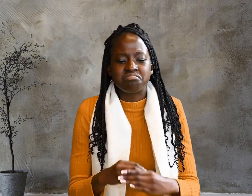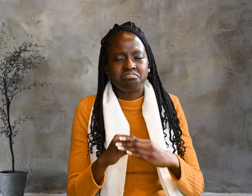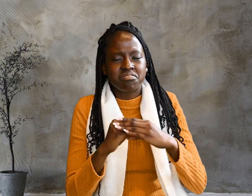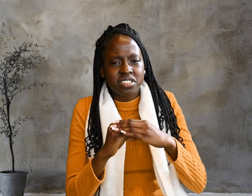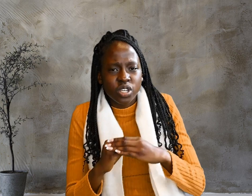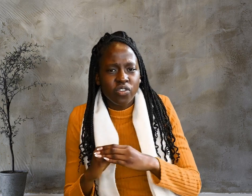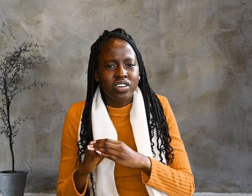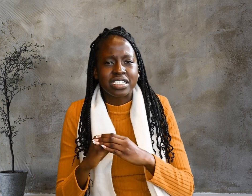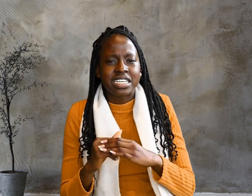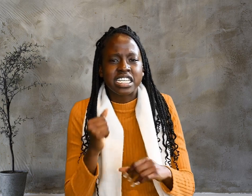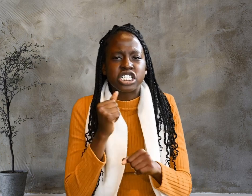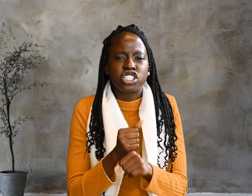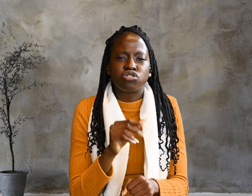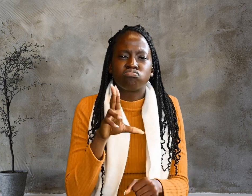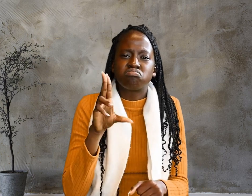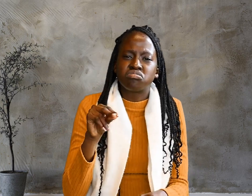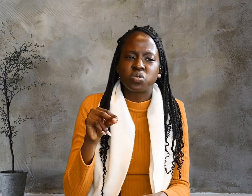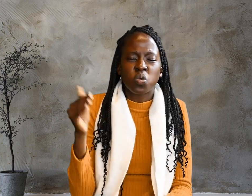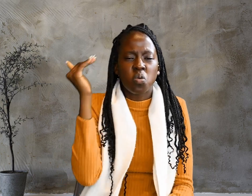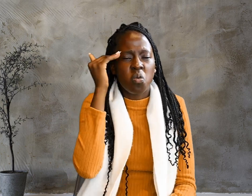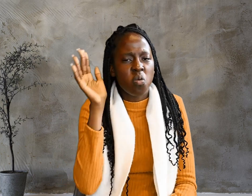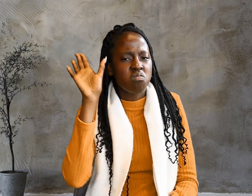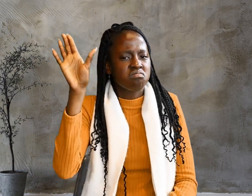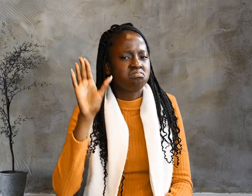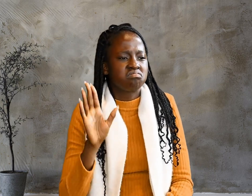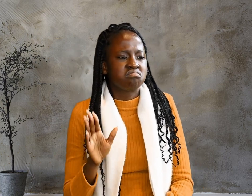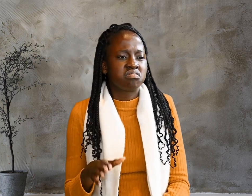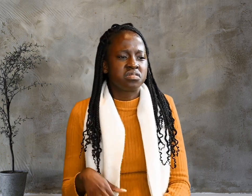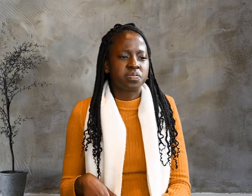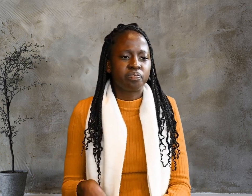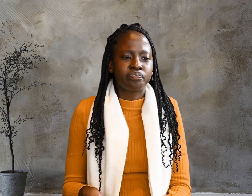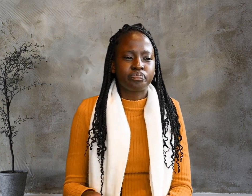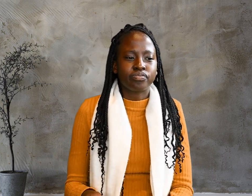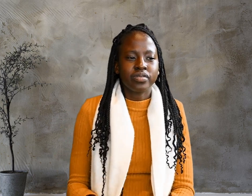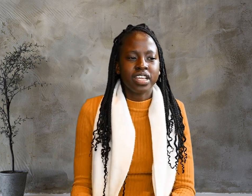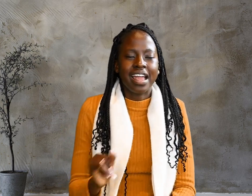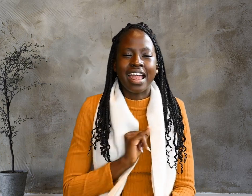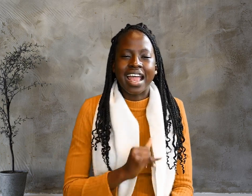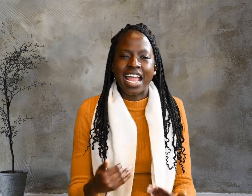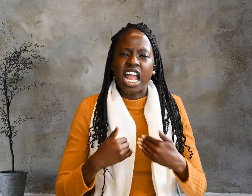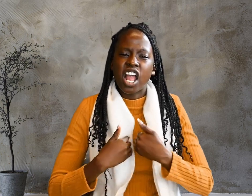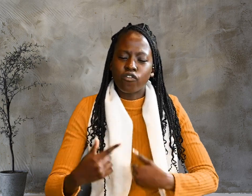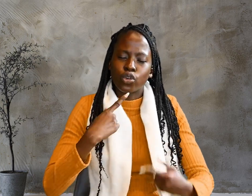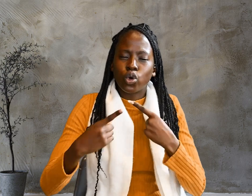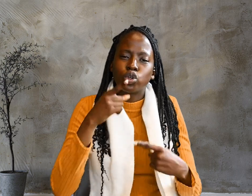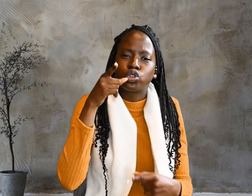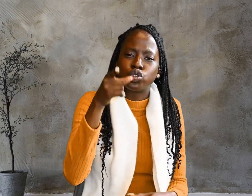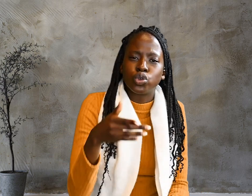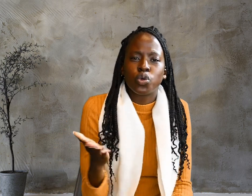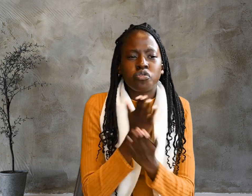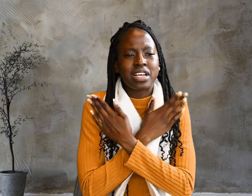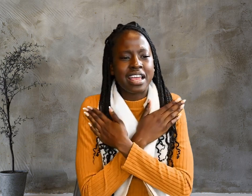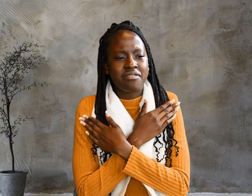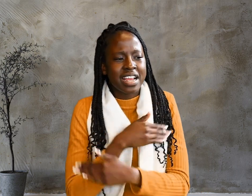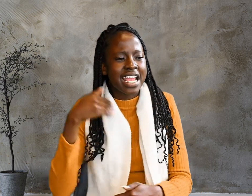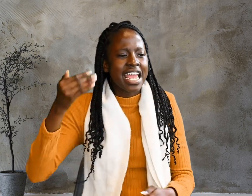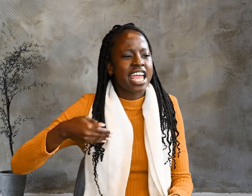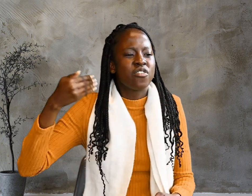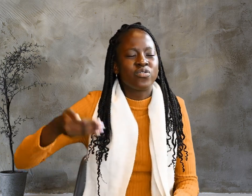Instead, I have called you friends for everything that I learned from my father I have made known to